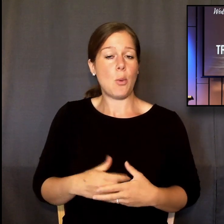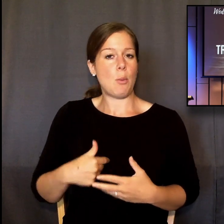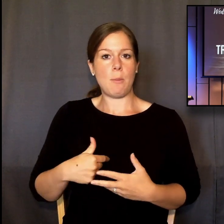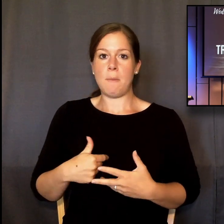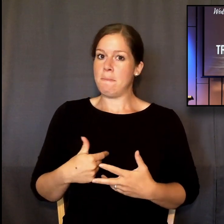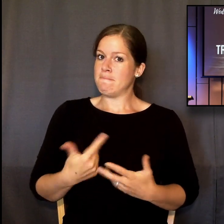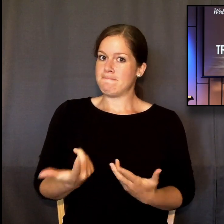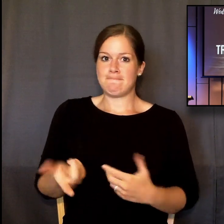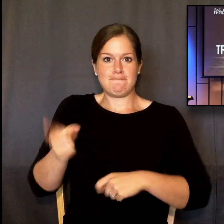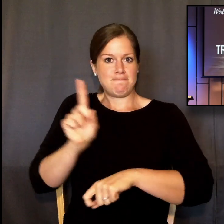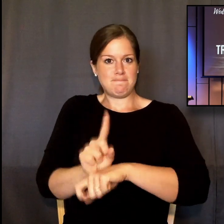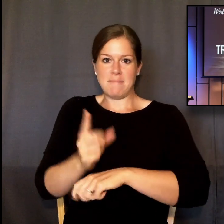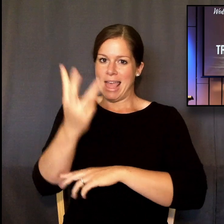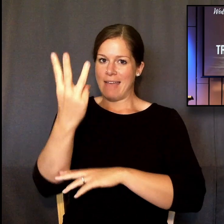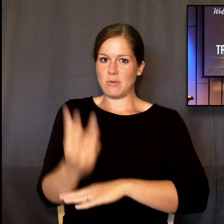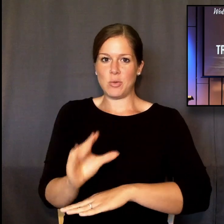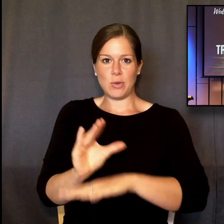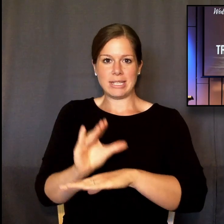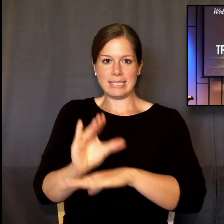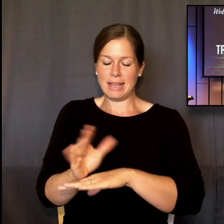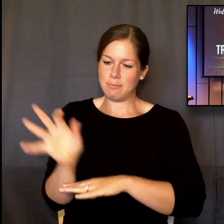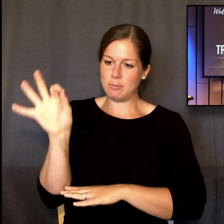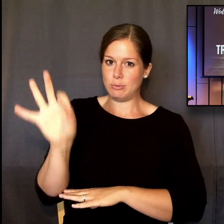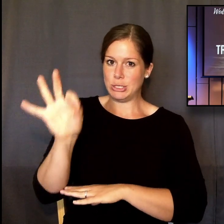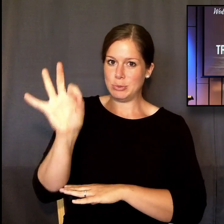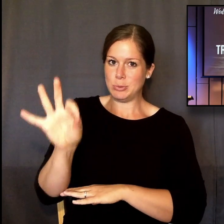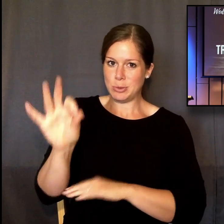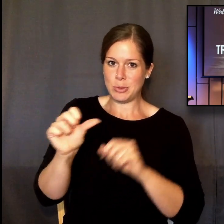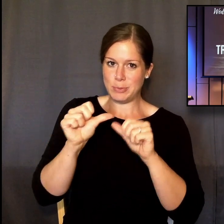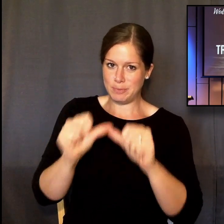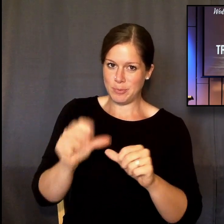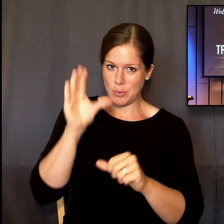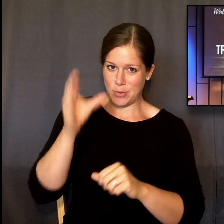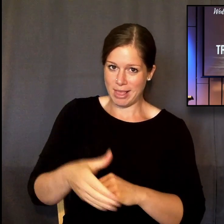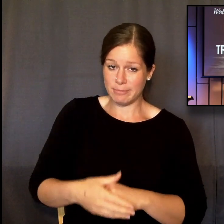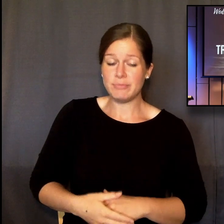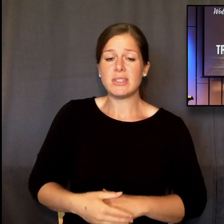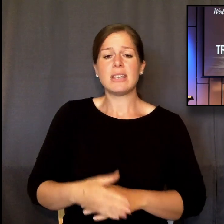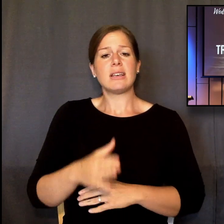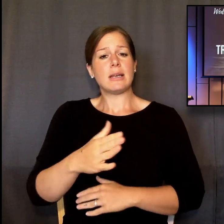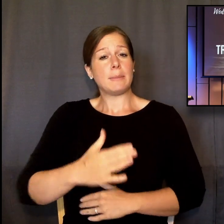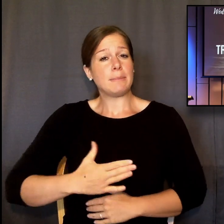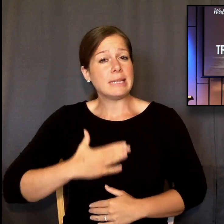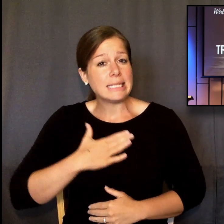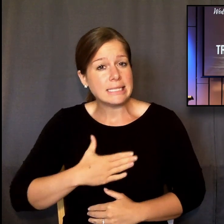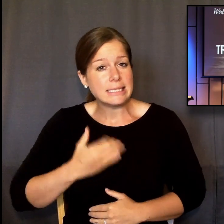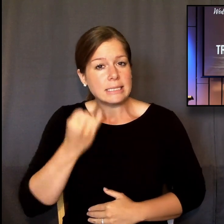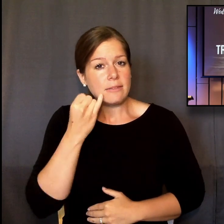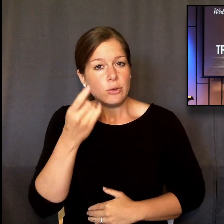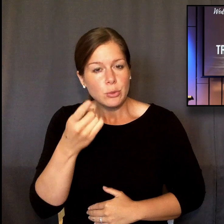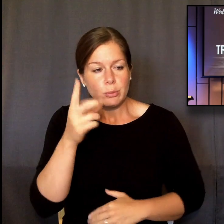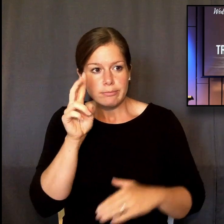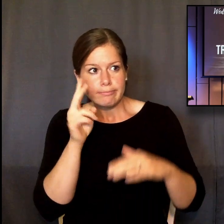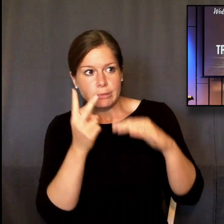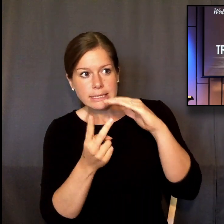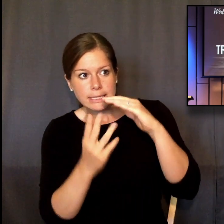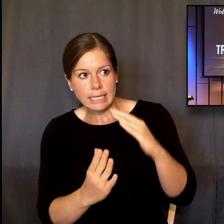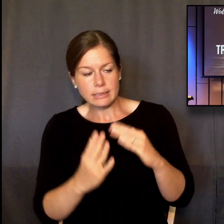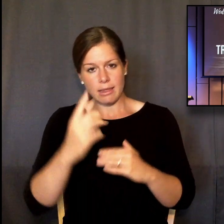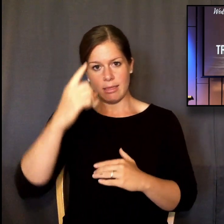to say this again. If times are tough for you, or if you think times are going to get tough for you, please let us know. Info